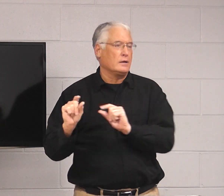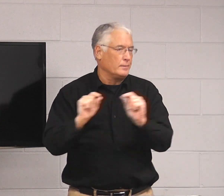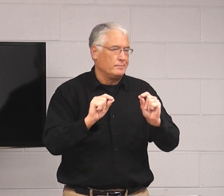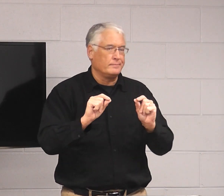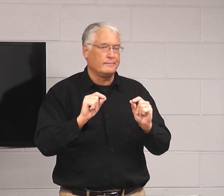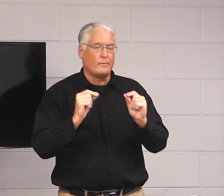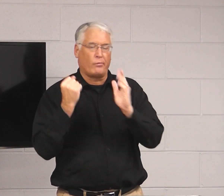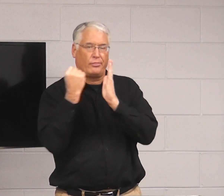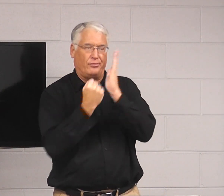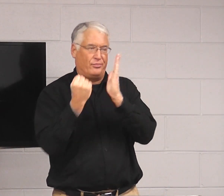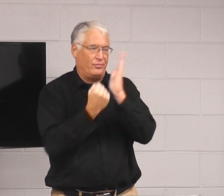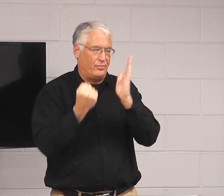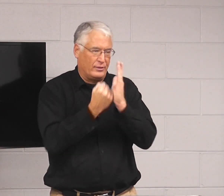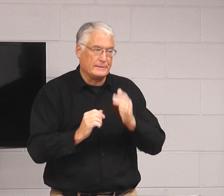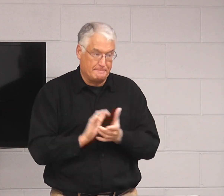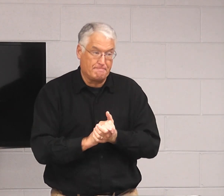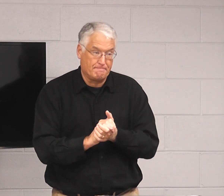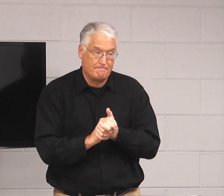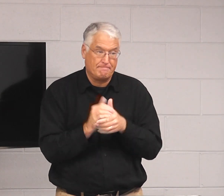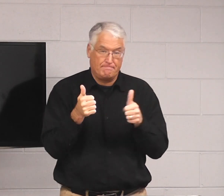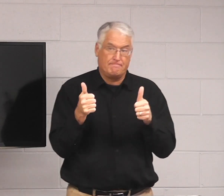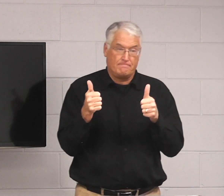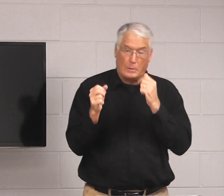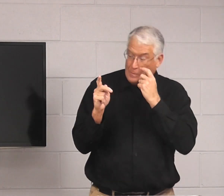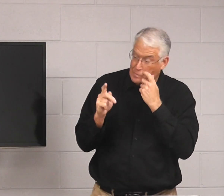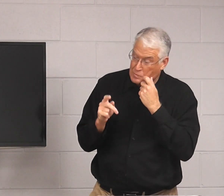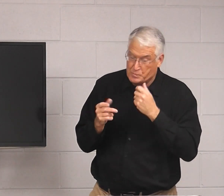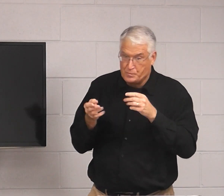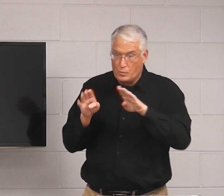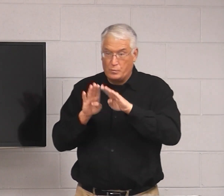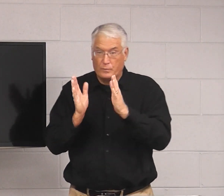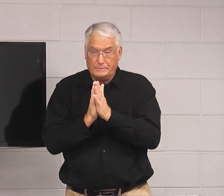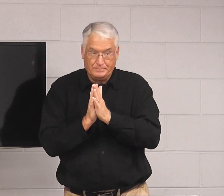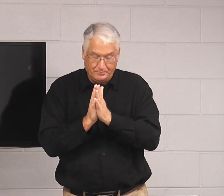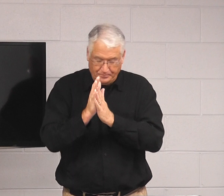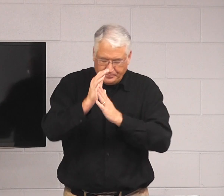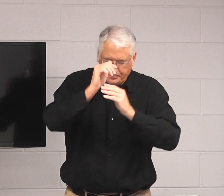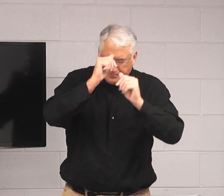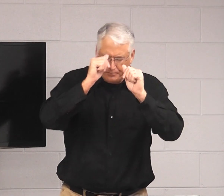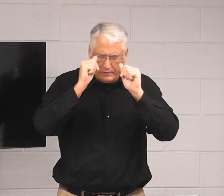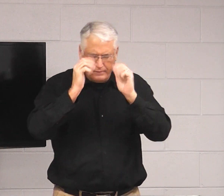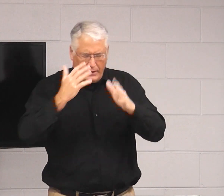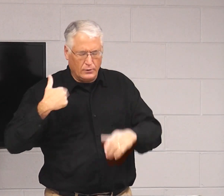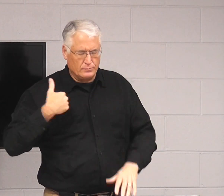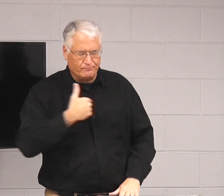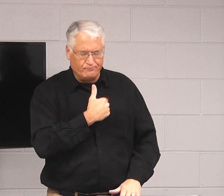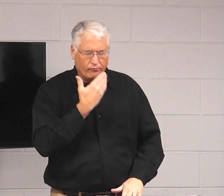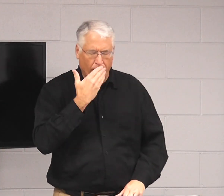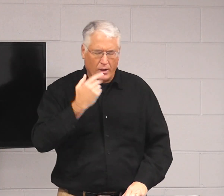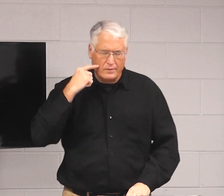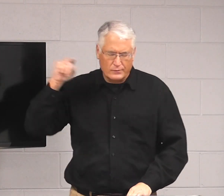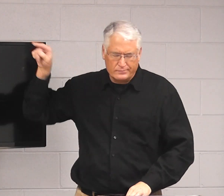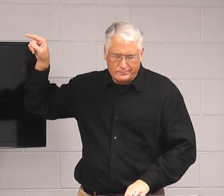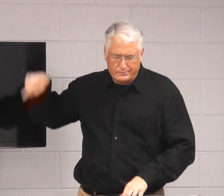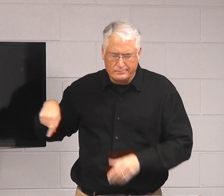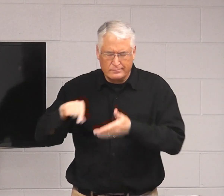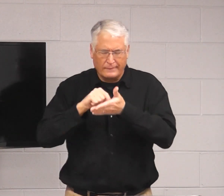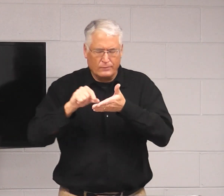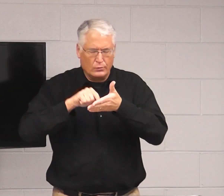that can become gossip or slanderous, okay, or close in prayer. Dear Father, we thank you for